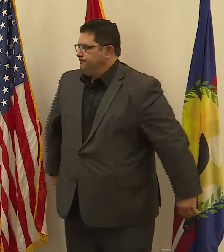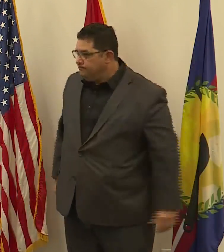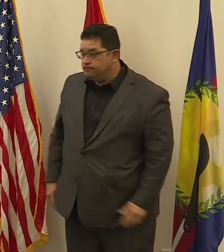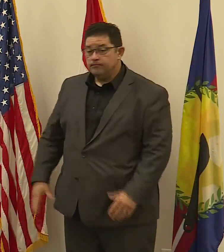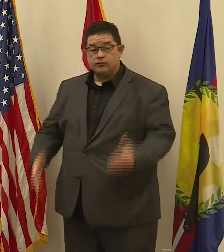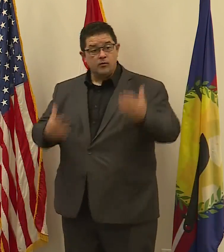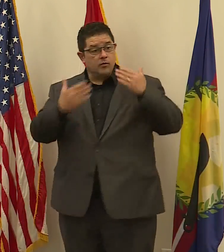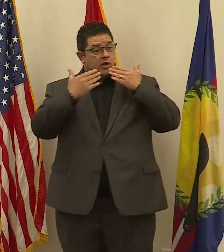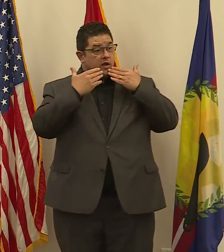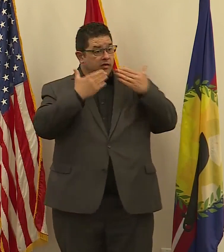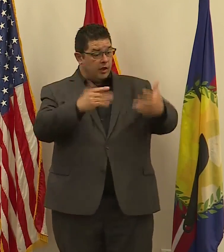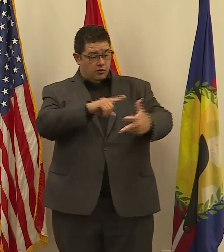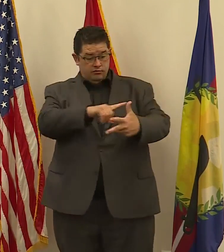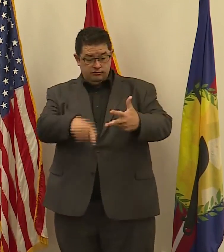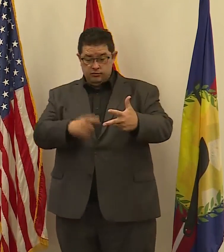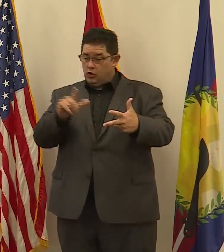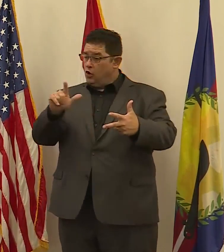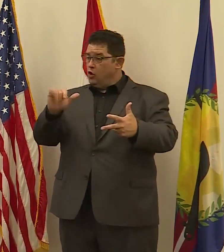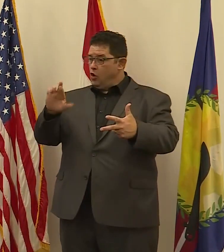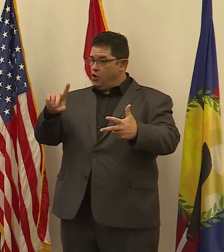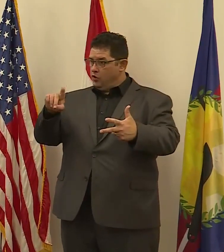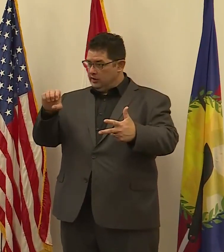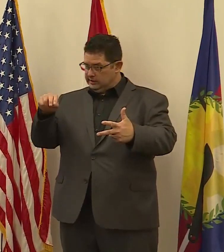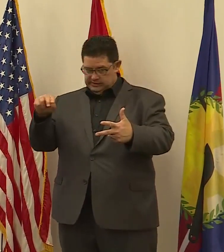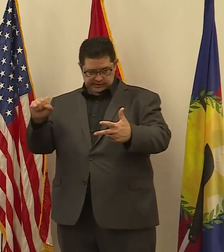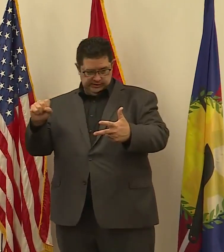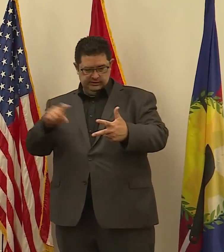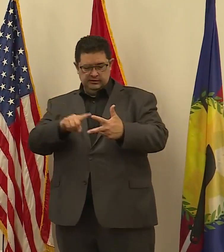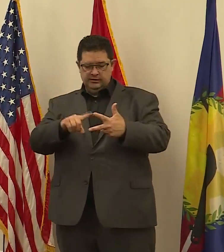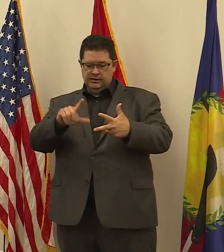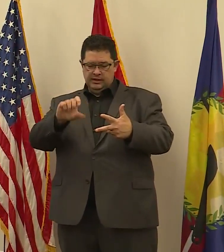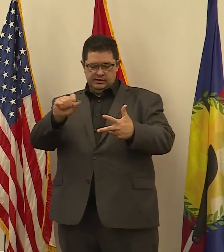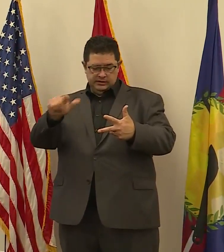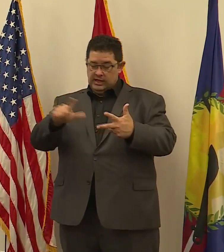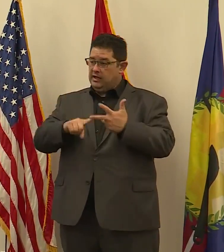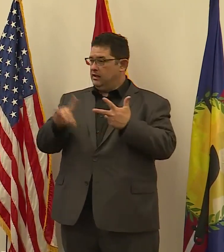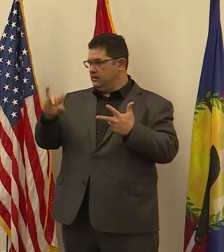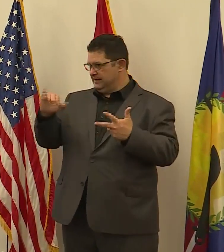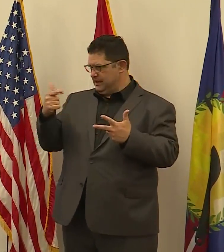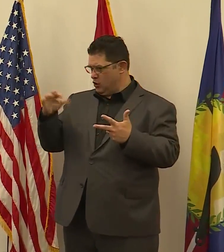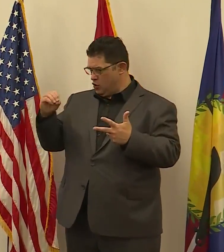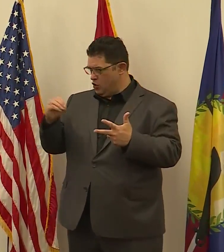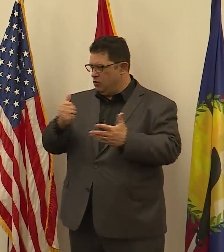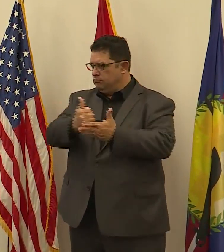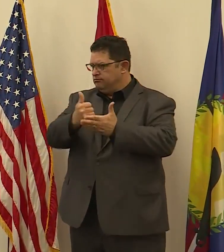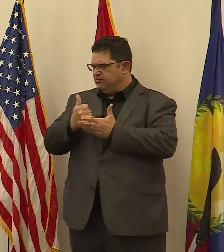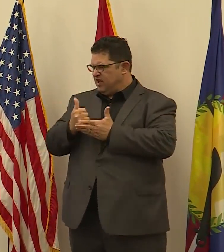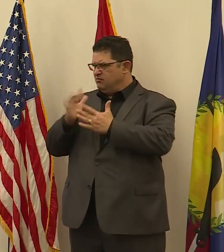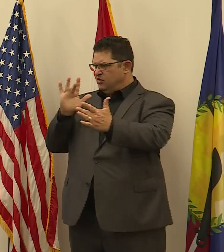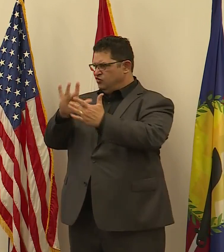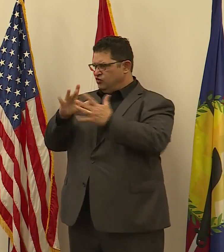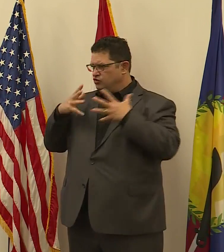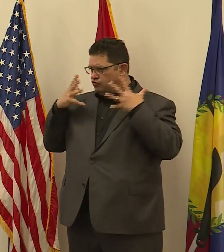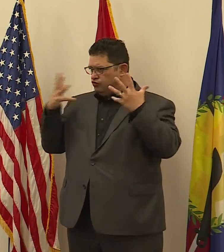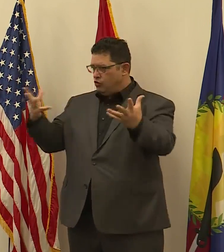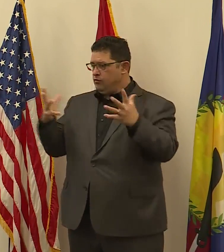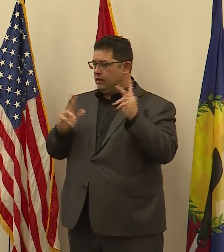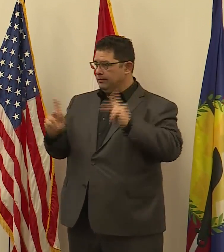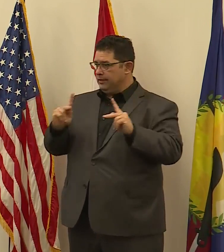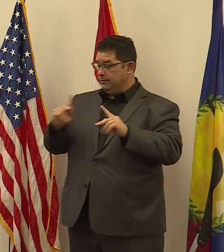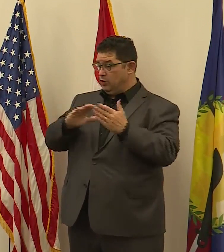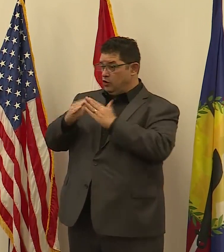Well, thank you, Lourdes and Sal and Diego, in helping us reach so many people in the community, and as many as possible,